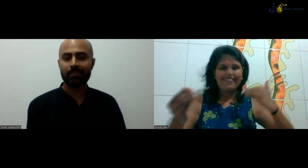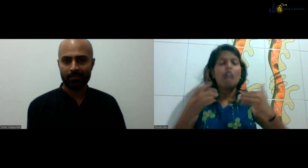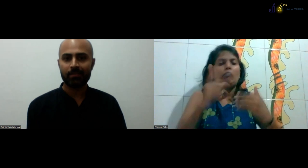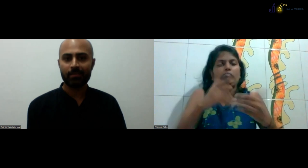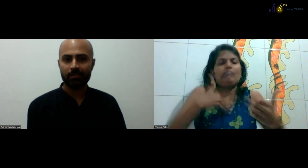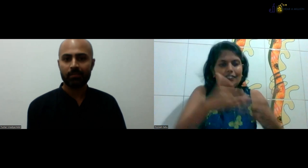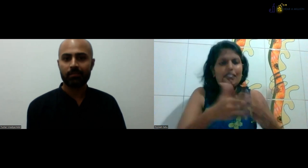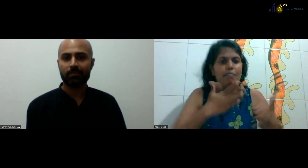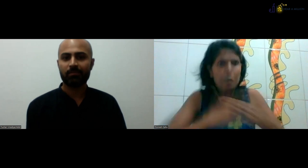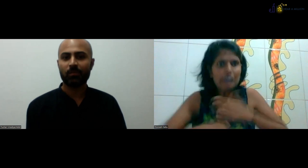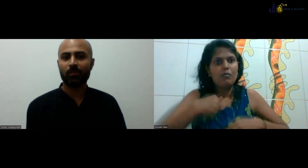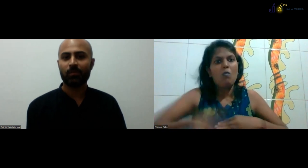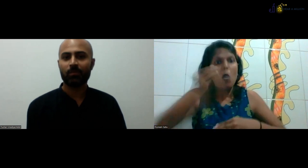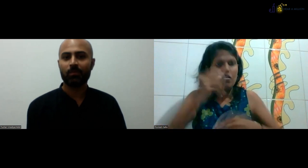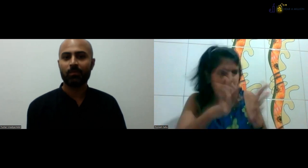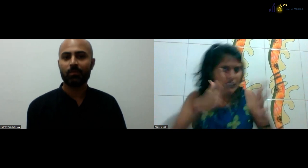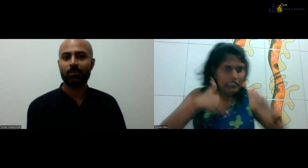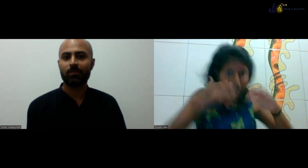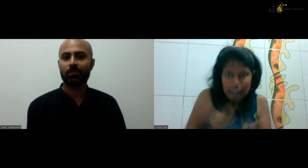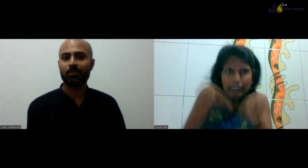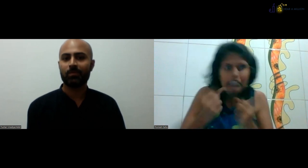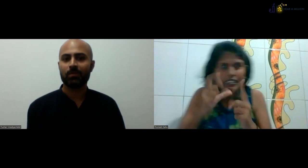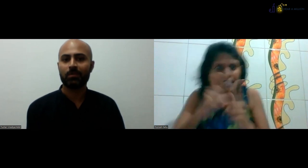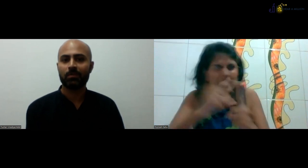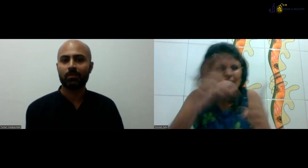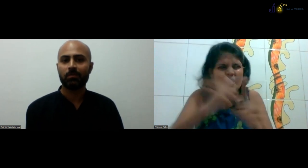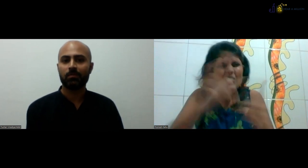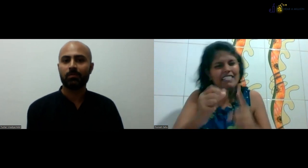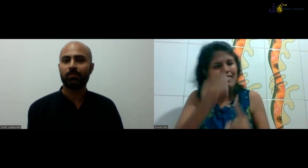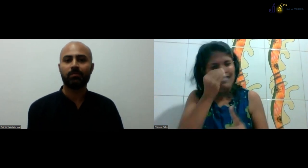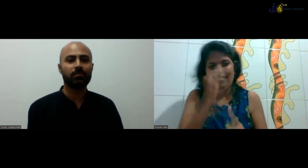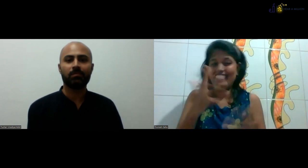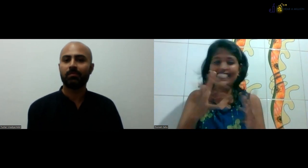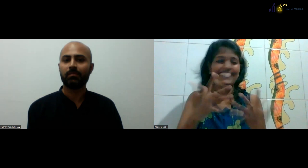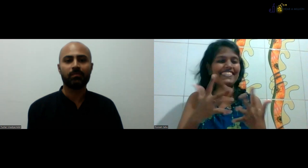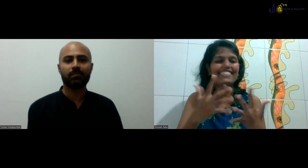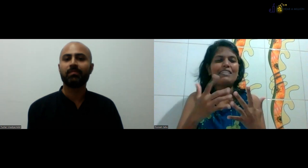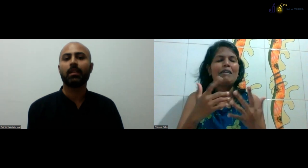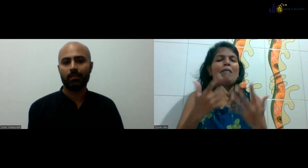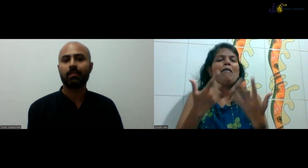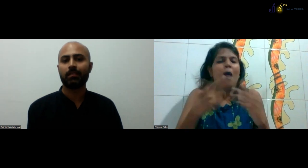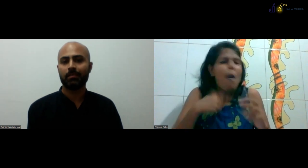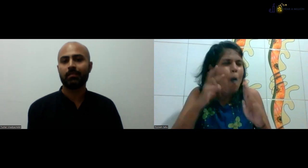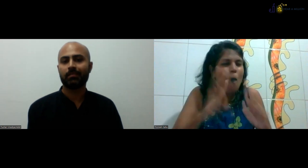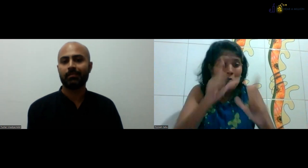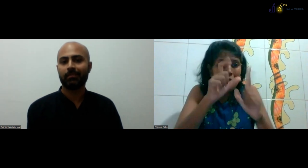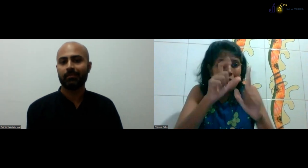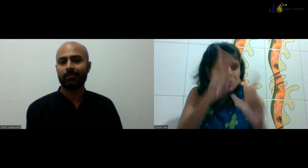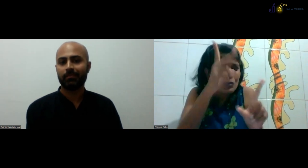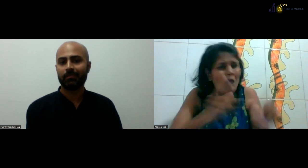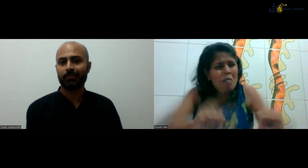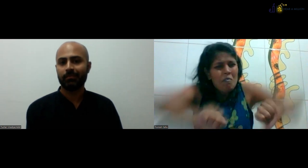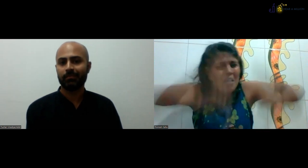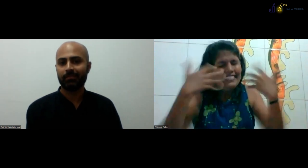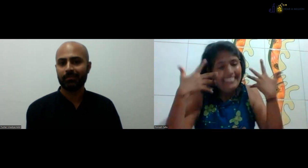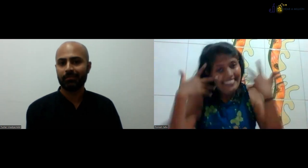that's why I really had a great experience. And comparing it with my dear experience, I had a real tough time. A really, really